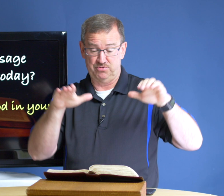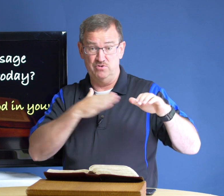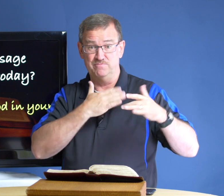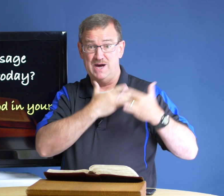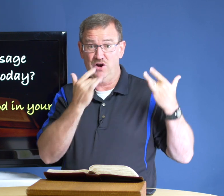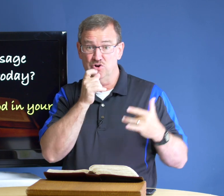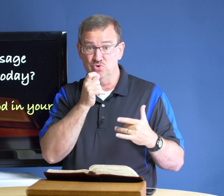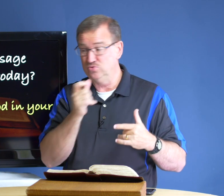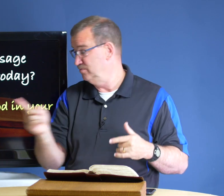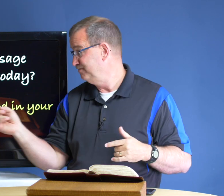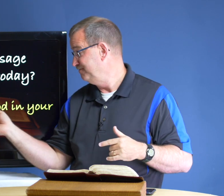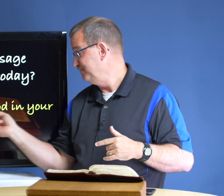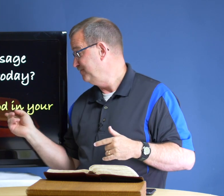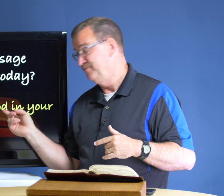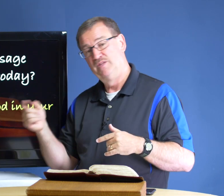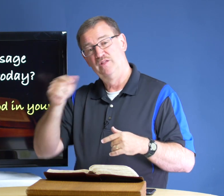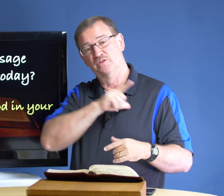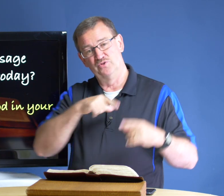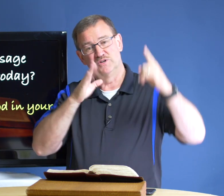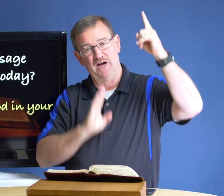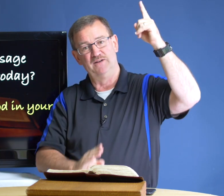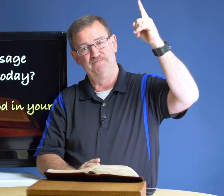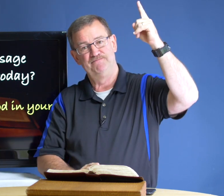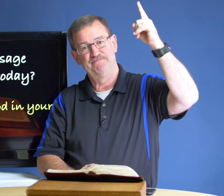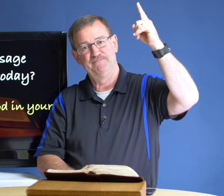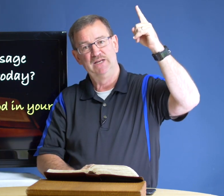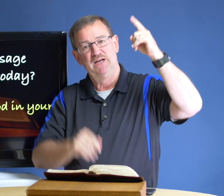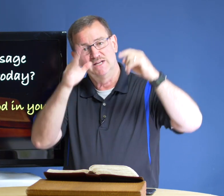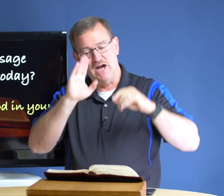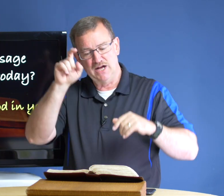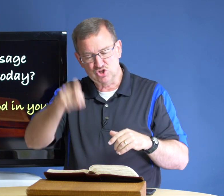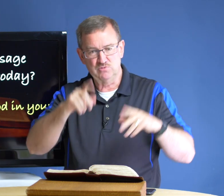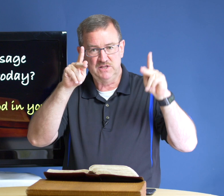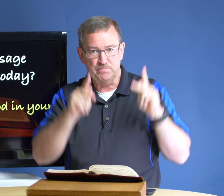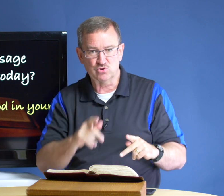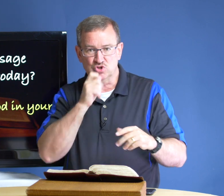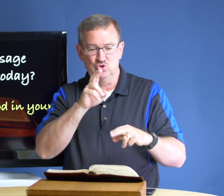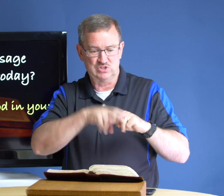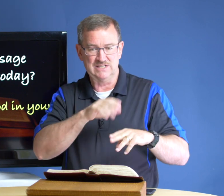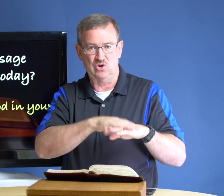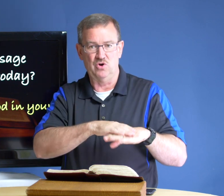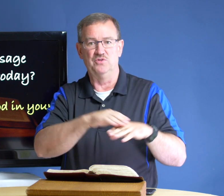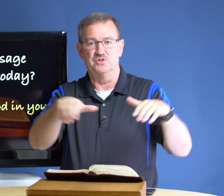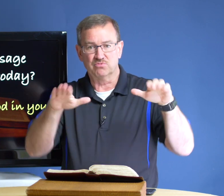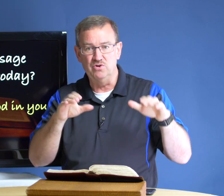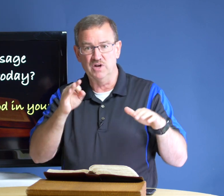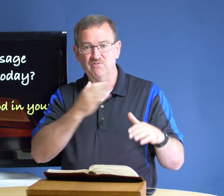throne of my heart who the lord god god should be the person who sits on the throne of